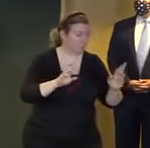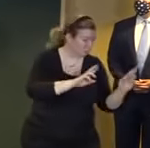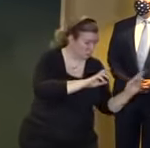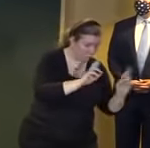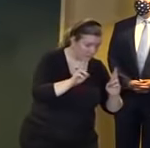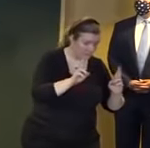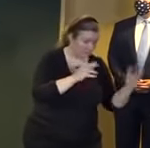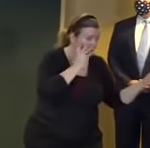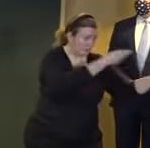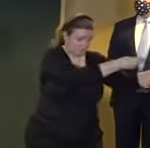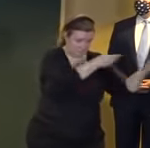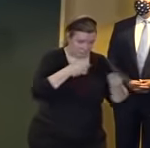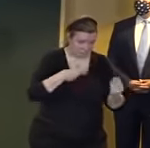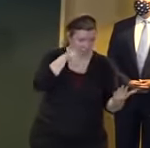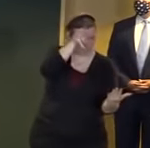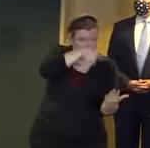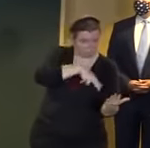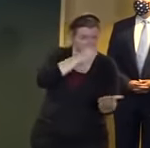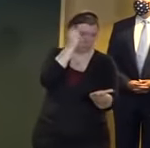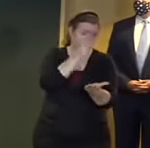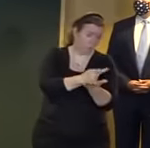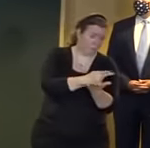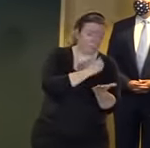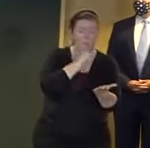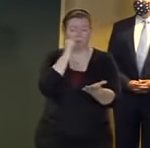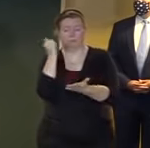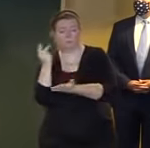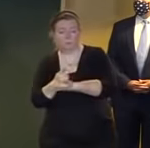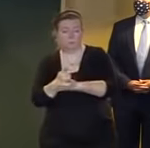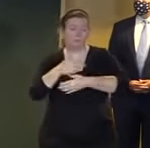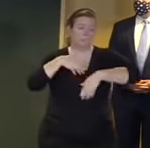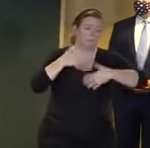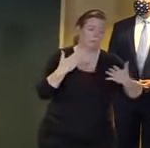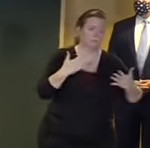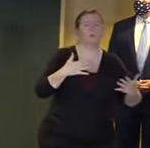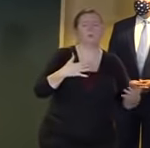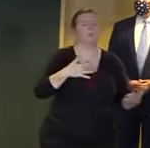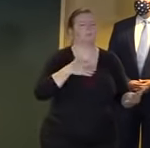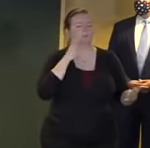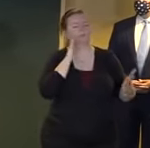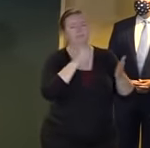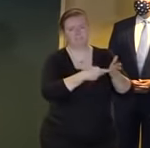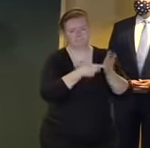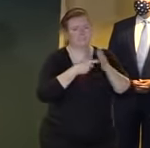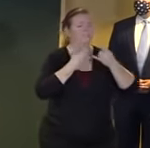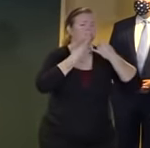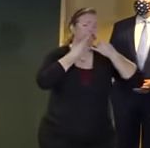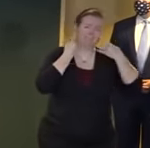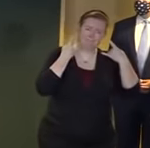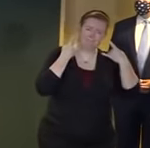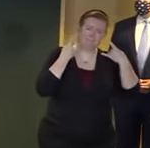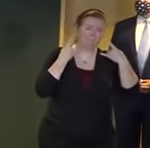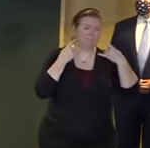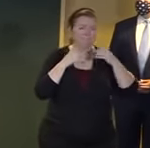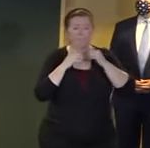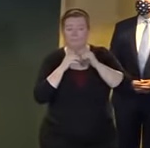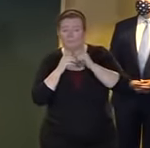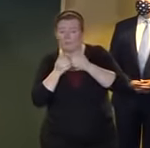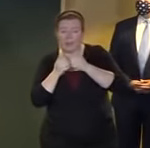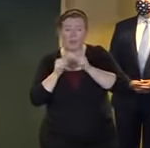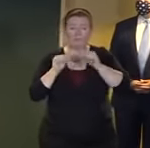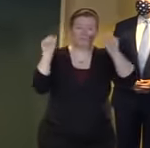like capacity management now mandating face coverings for everybody what's the hygiene protocol what's the protocol in general